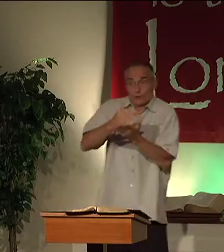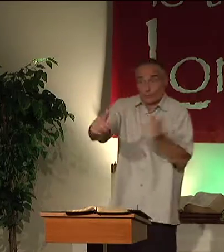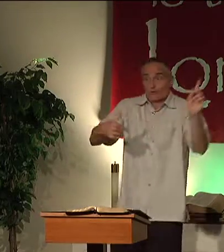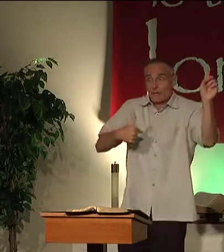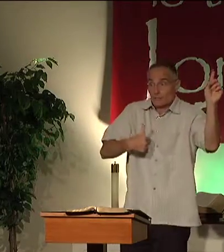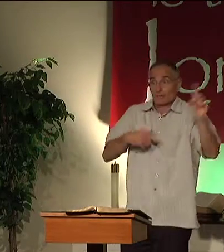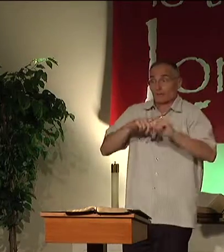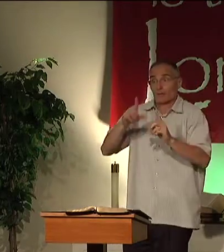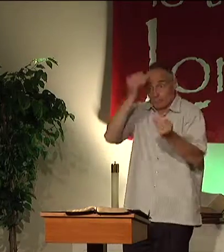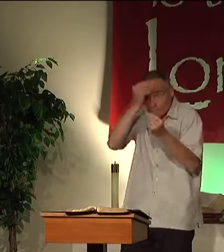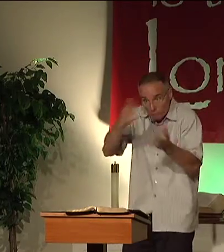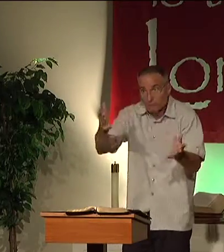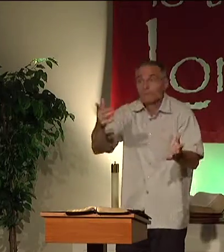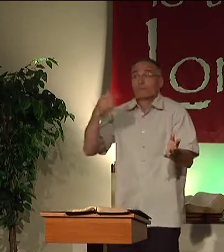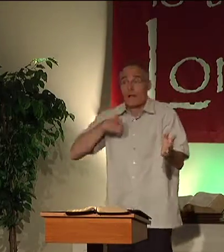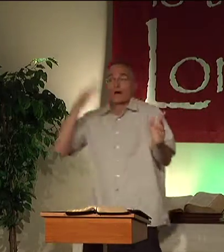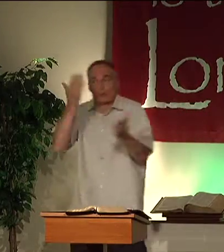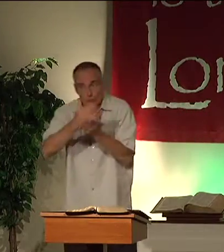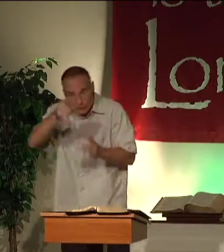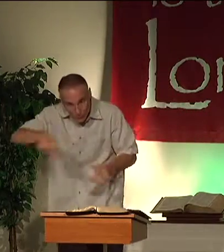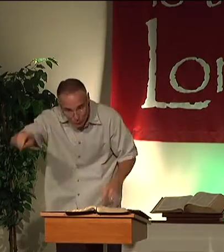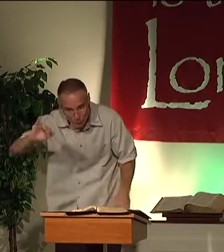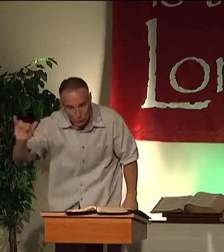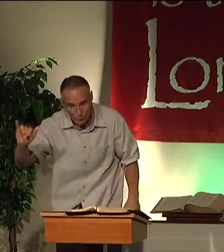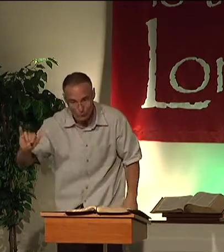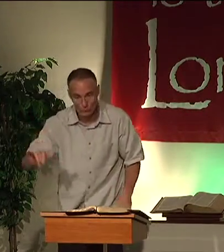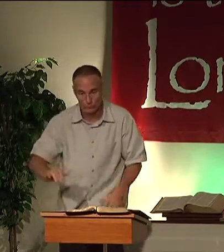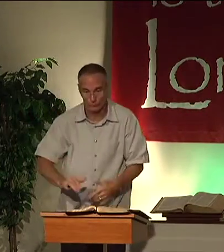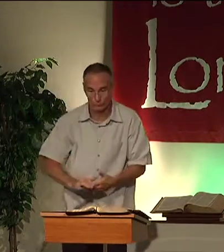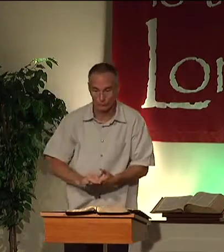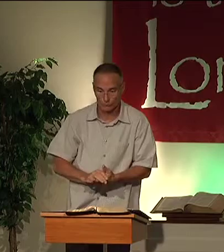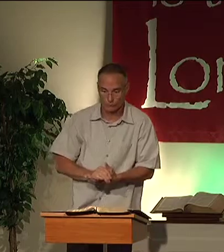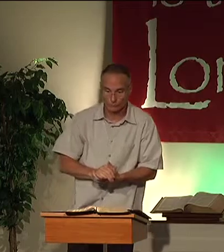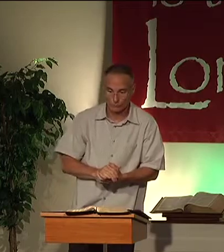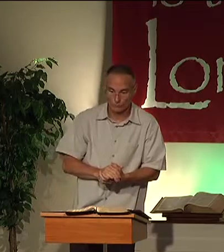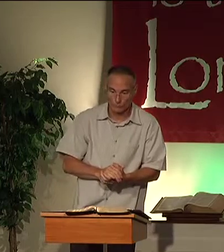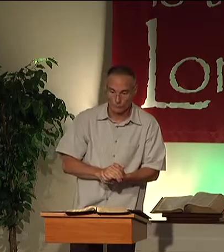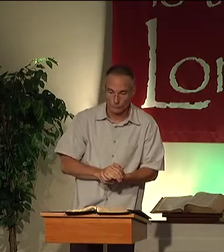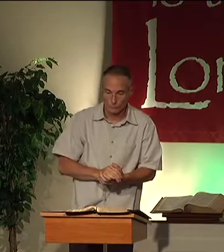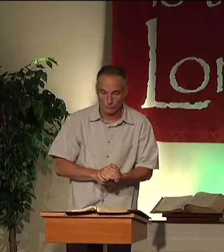That's fine, you can reject me, but I want to let you know, I will reject you as well.